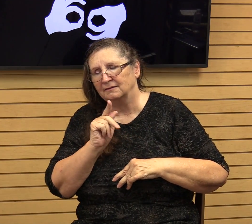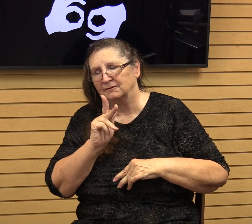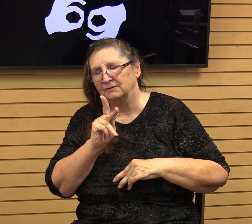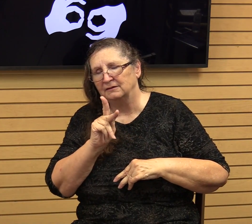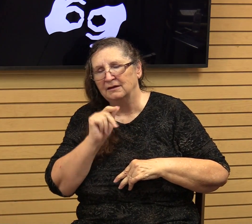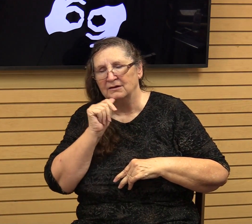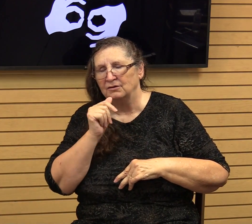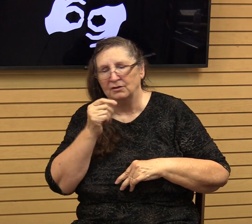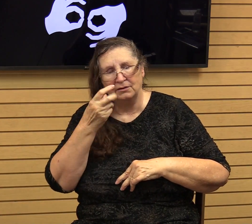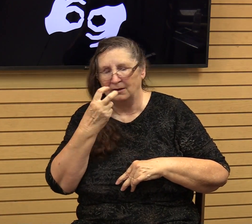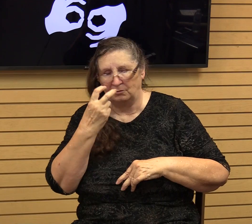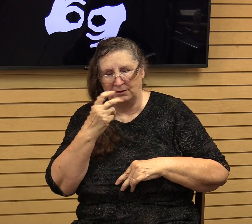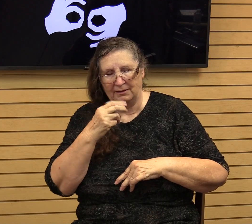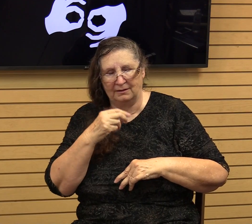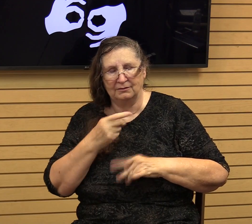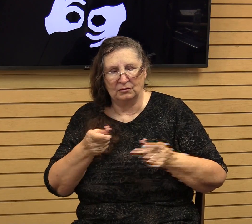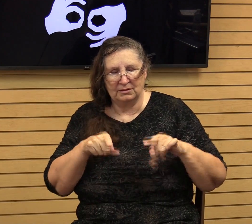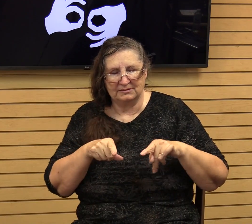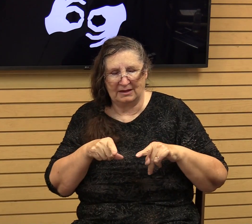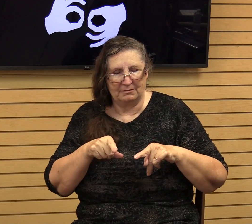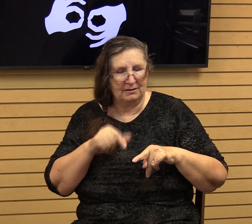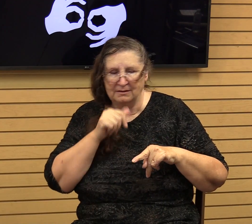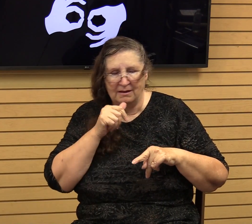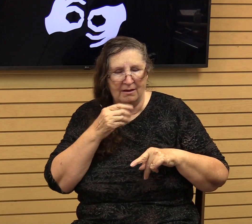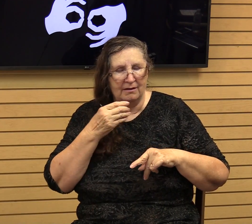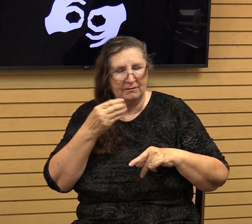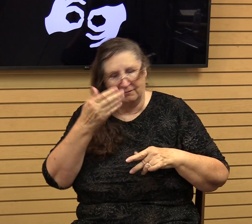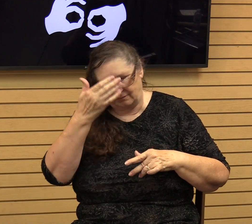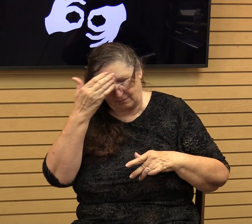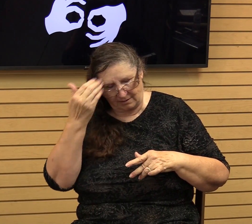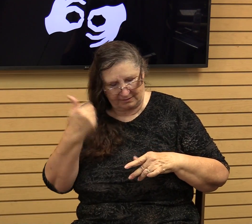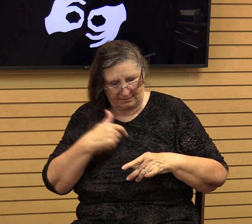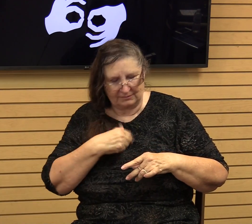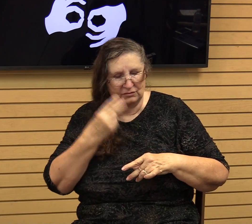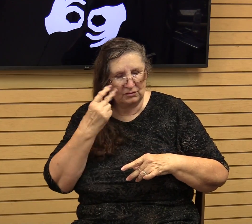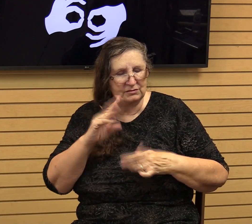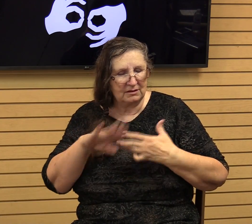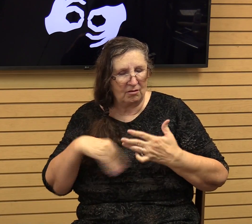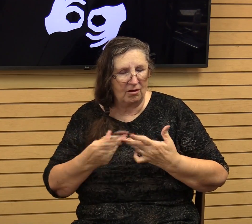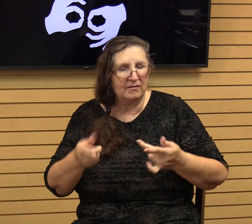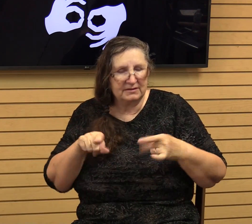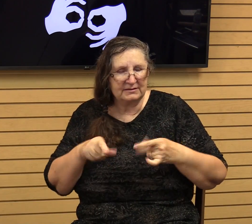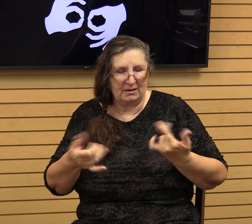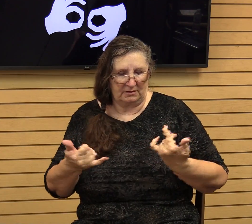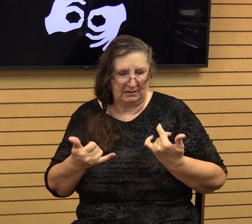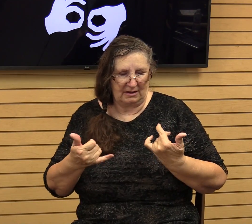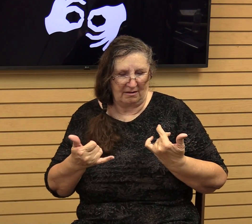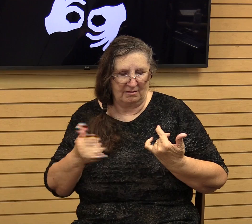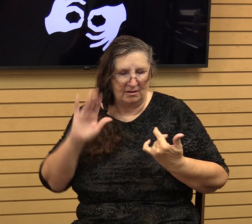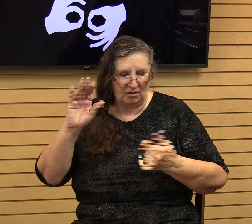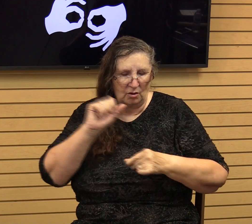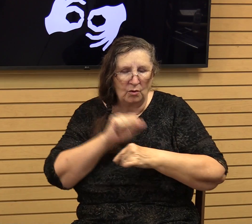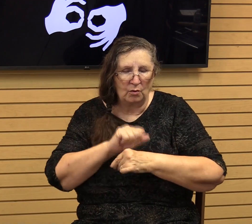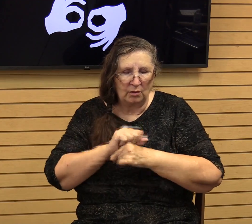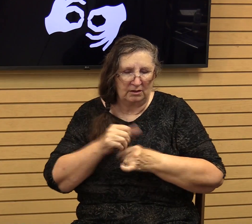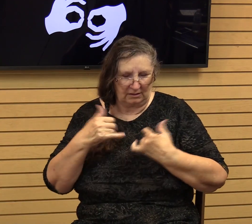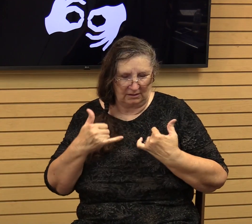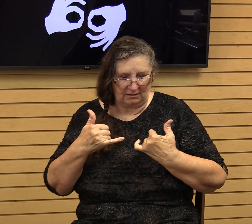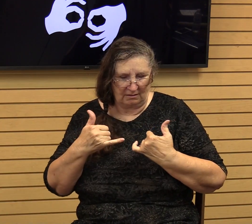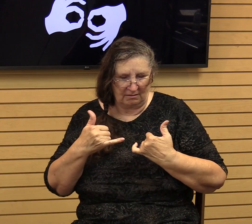turn a blind eye to it, Lord. You haven't forgotten us. You see everything that's happening right now, Lord, and that you're working right now. You're always